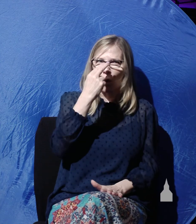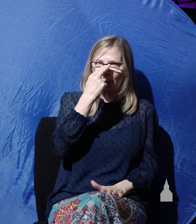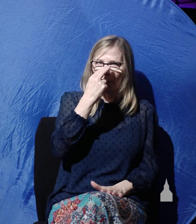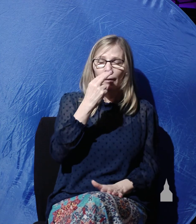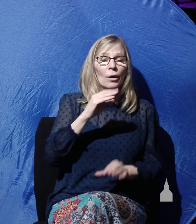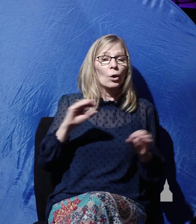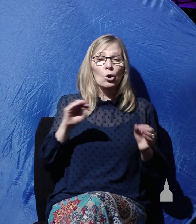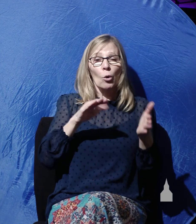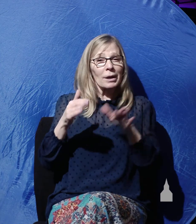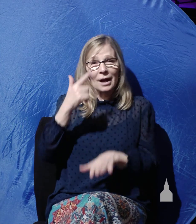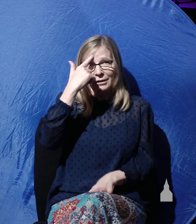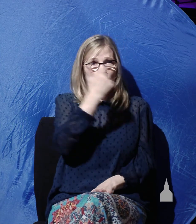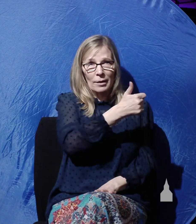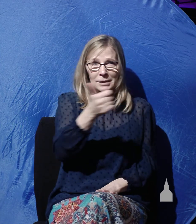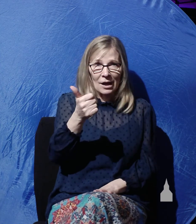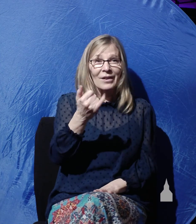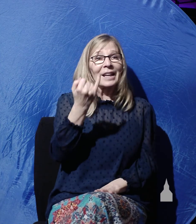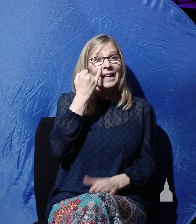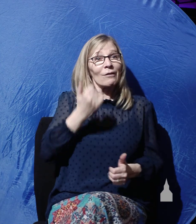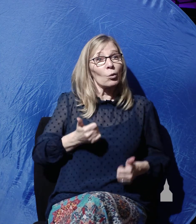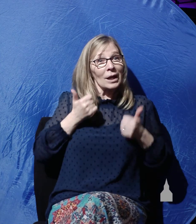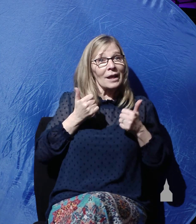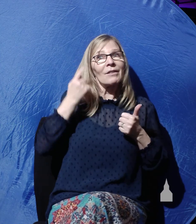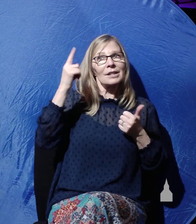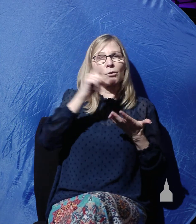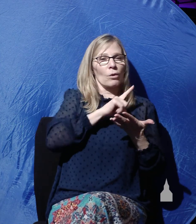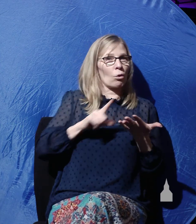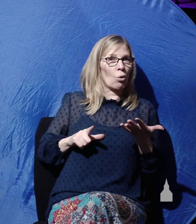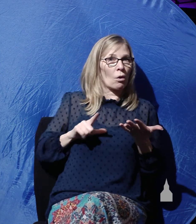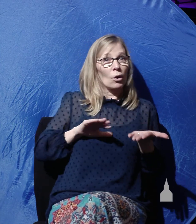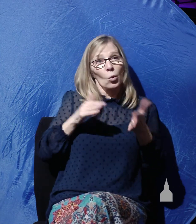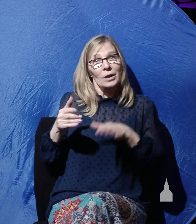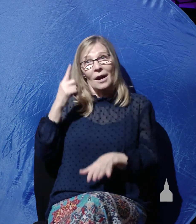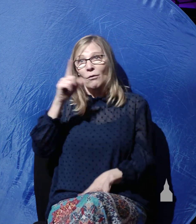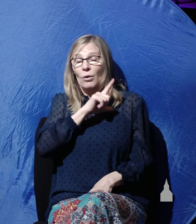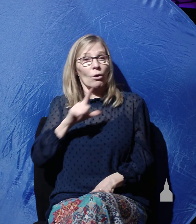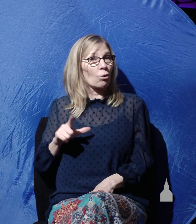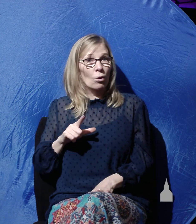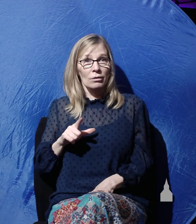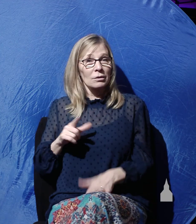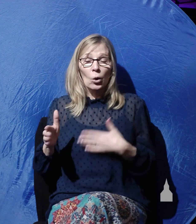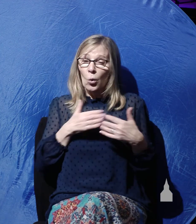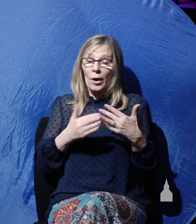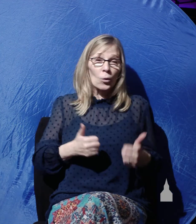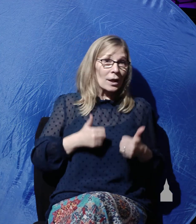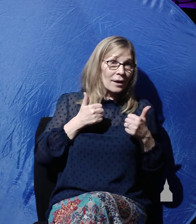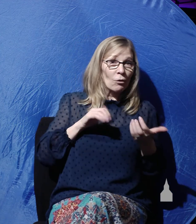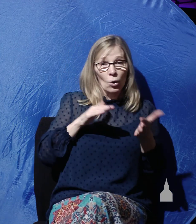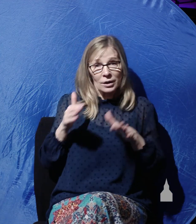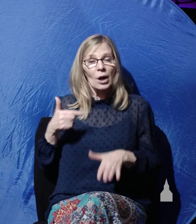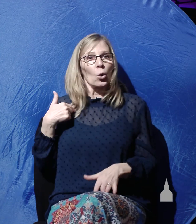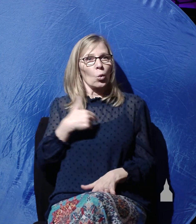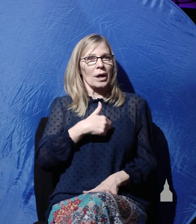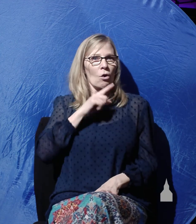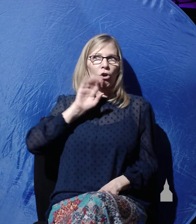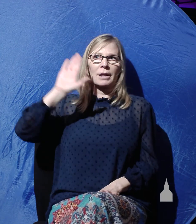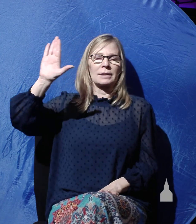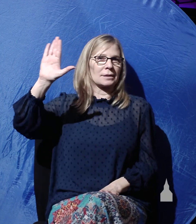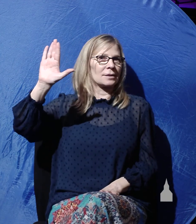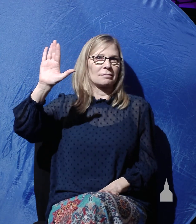For if we live, we live for the Lord, and if we die, we die for the Lord. Therefore, whether we live or die, we are the Lord's. For